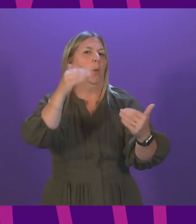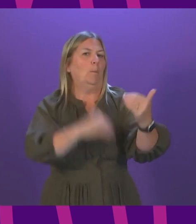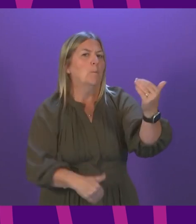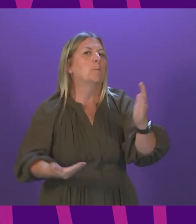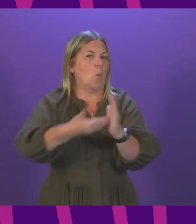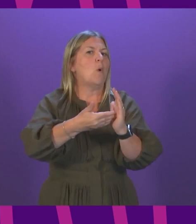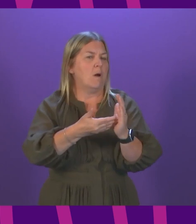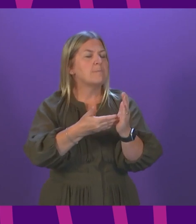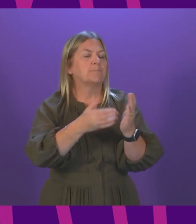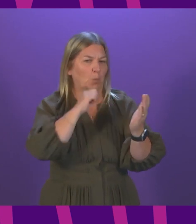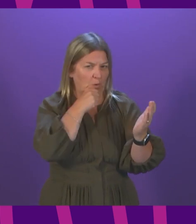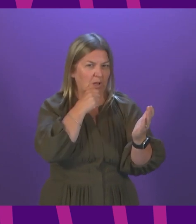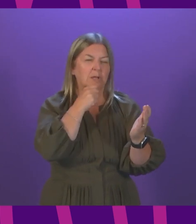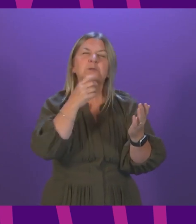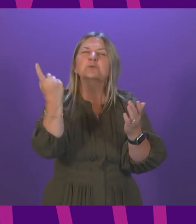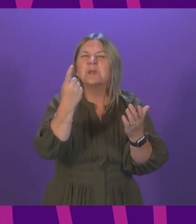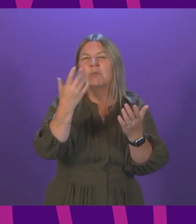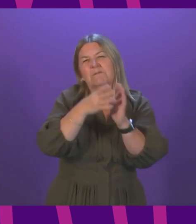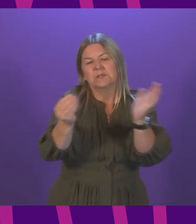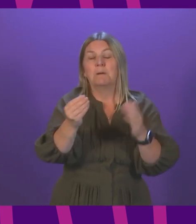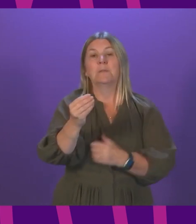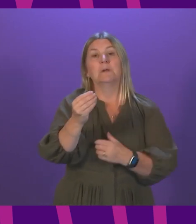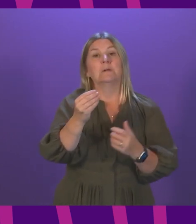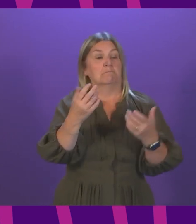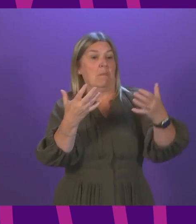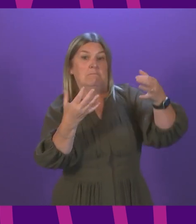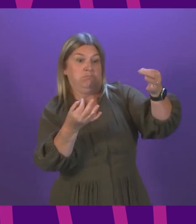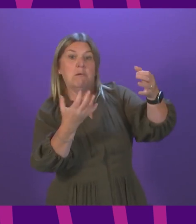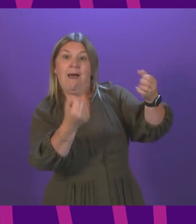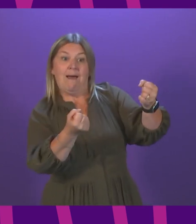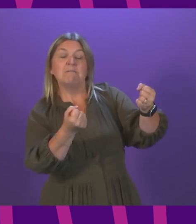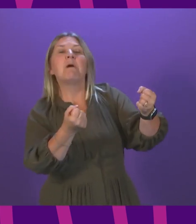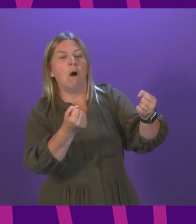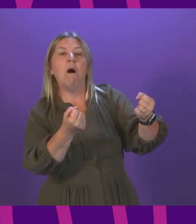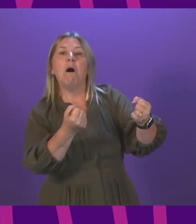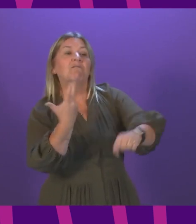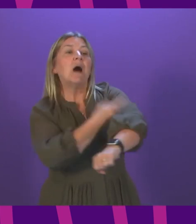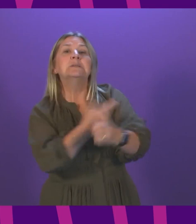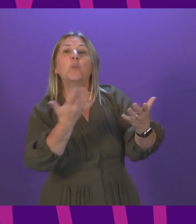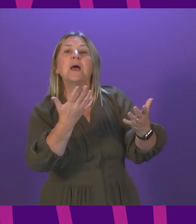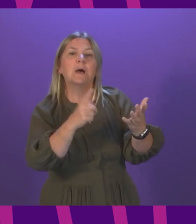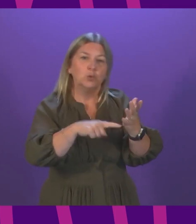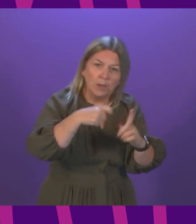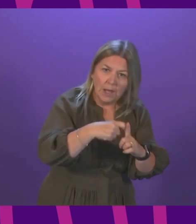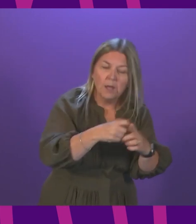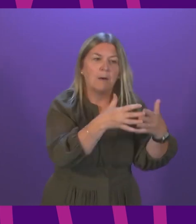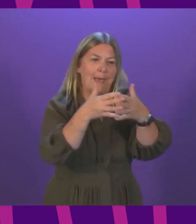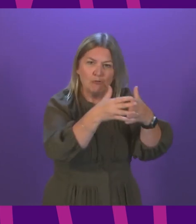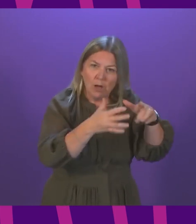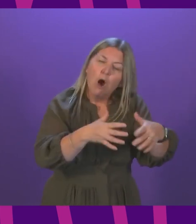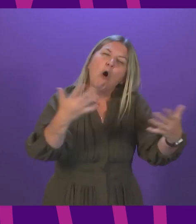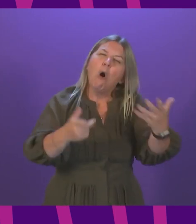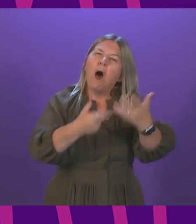vaccinated for the purposes of travel regulations only if the vaccination took place in the UK, the USA or in a country